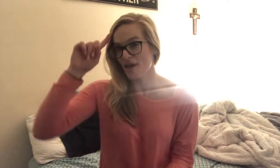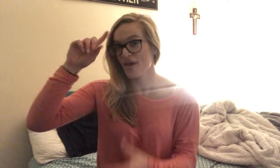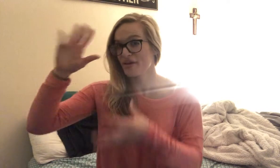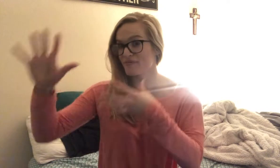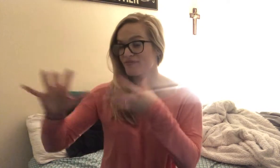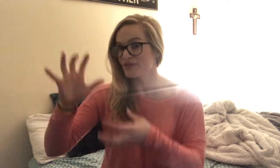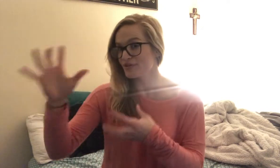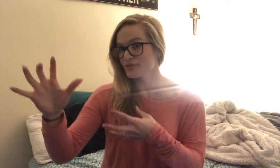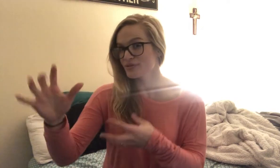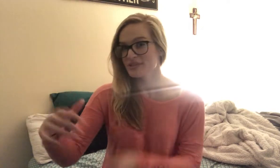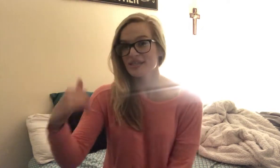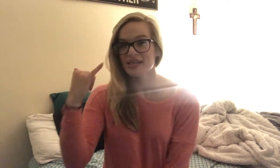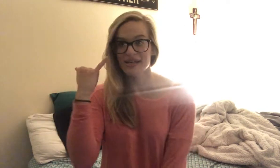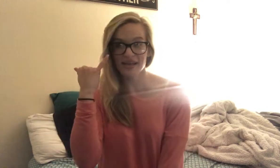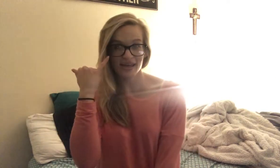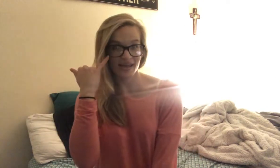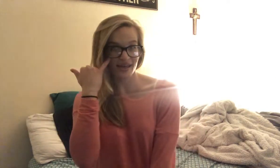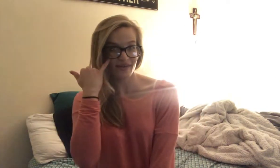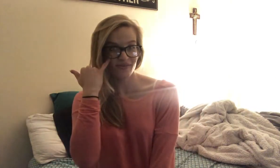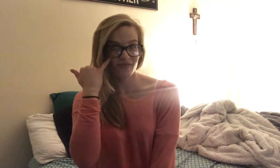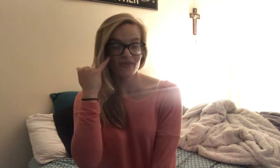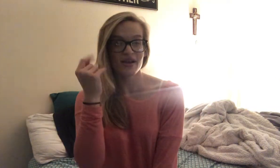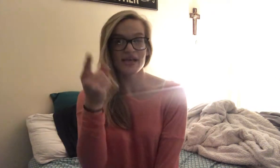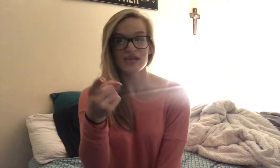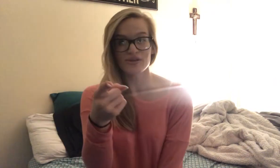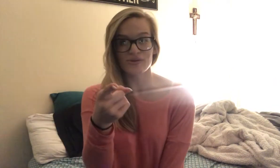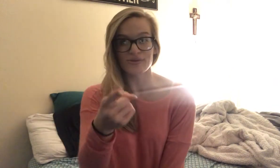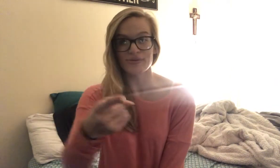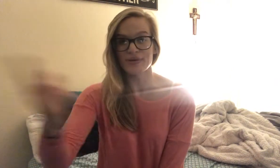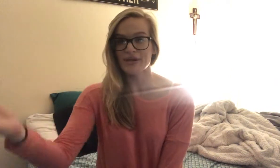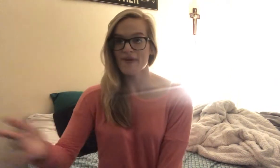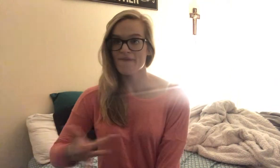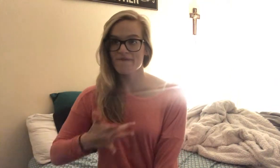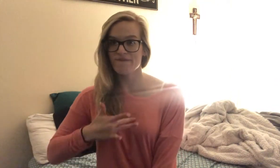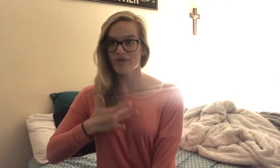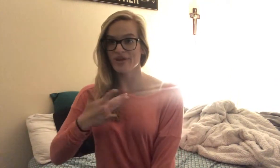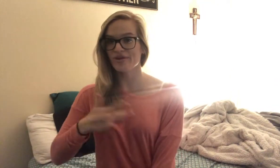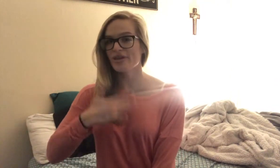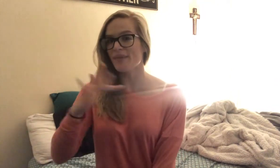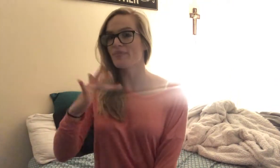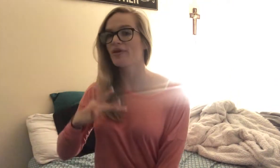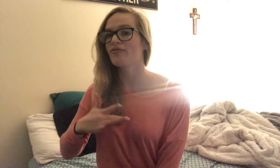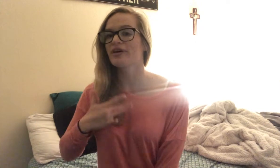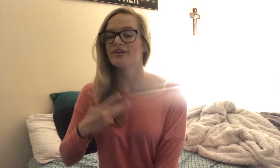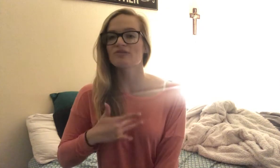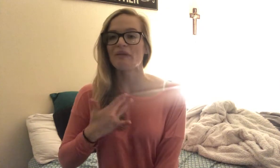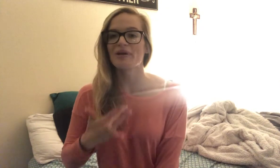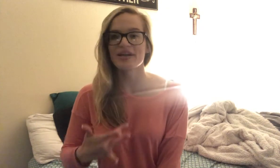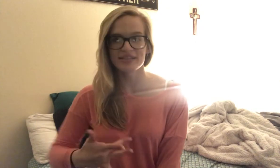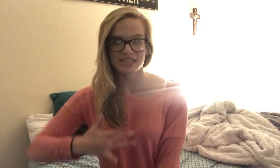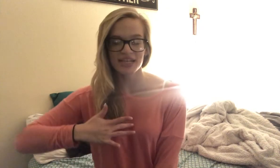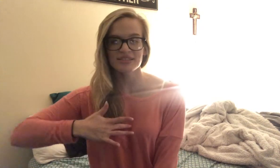confused. If. You. Feel. That middle finger swiping on the chest.